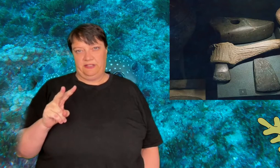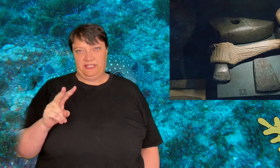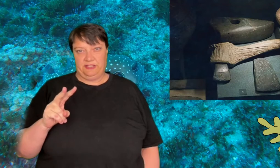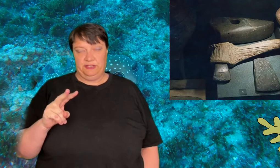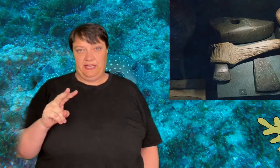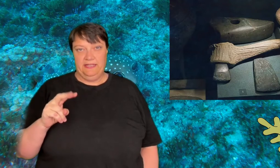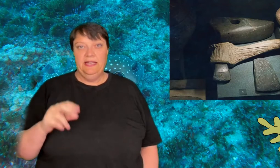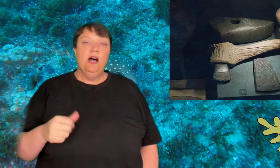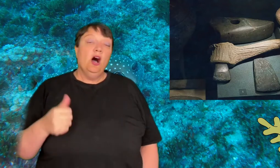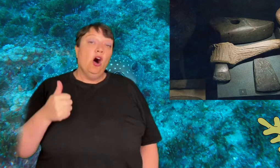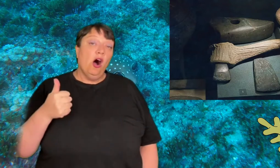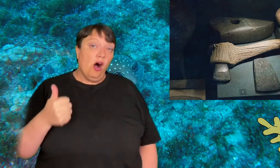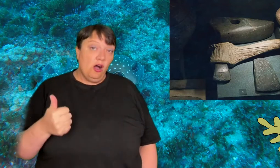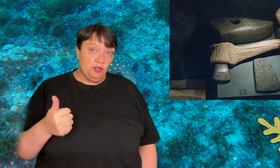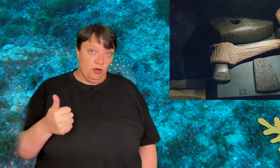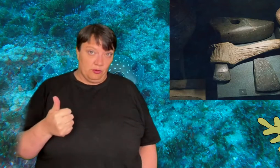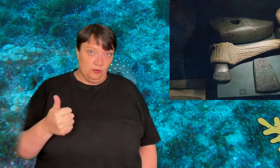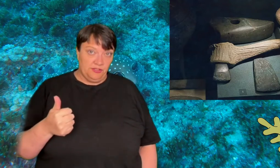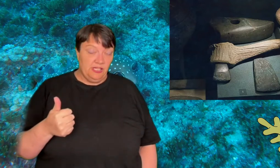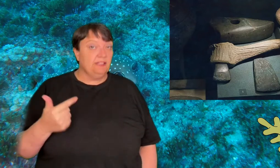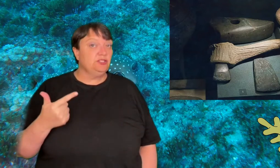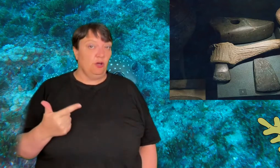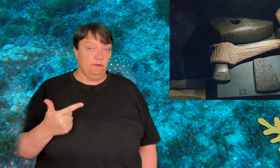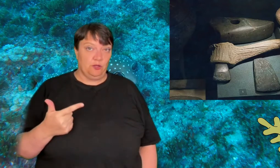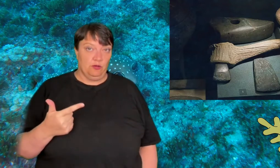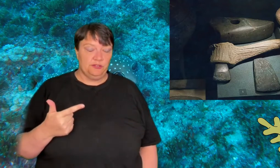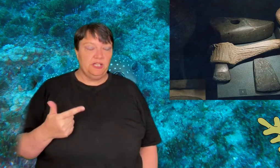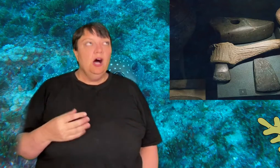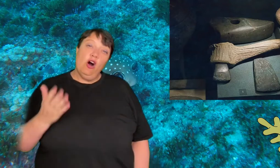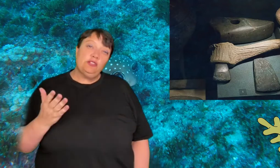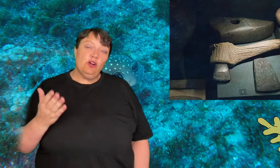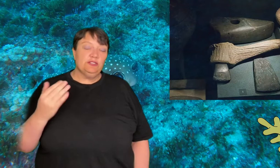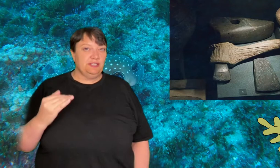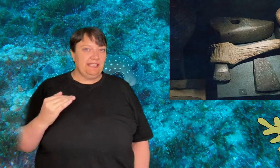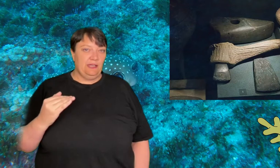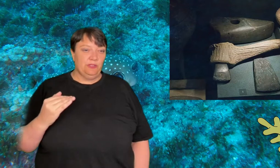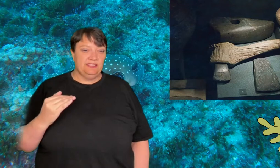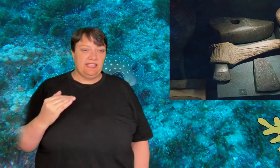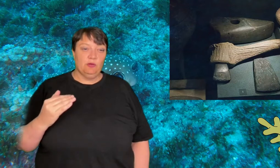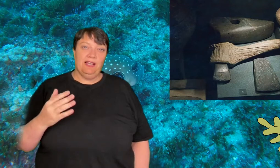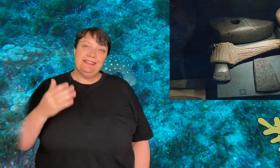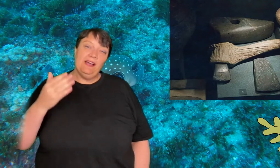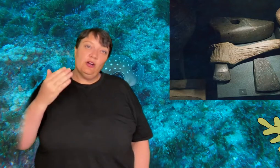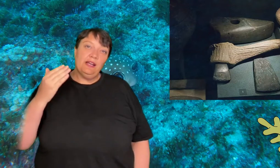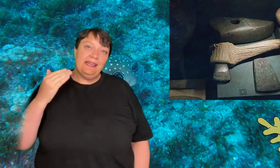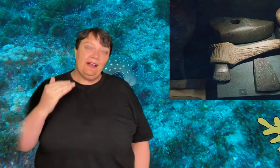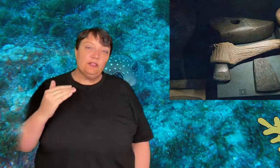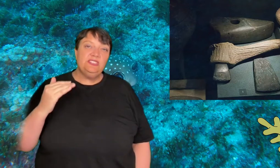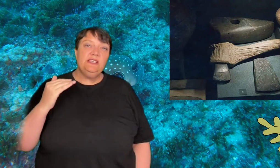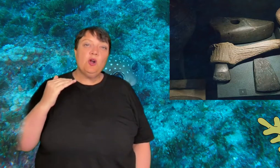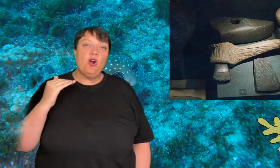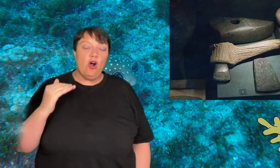purpose of our discussion today. Hard corals and soft corals. Hard corals are exactly what they sound like. They are